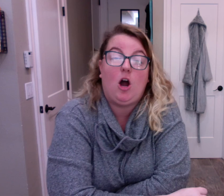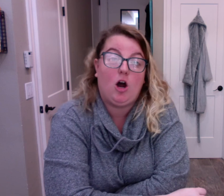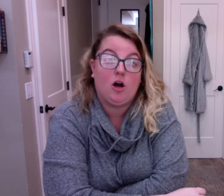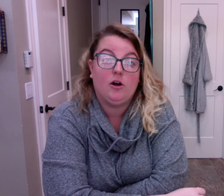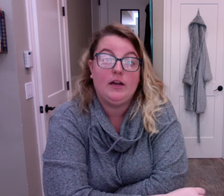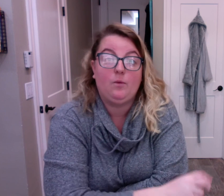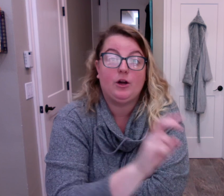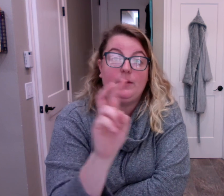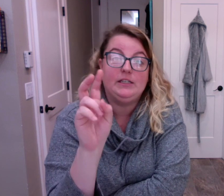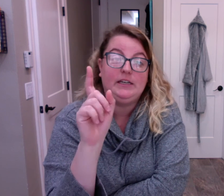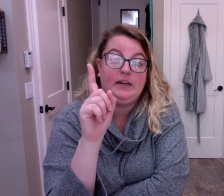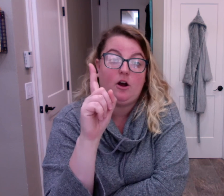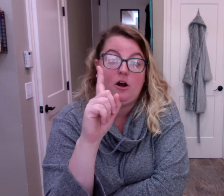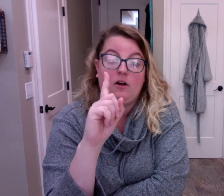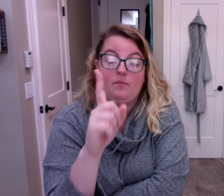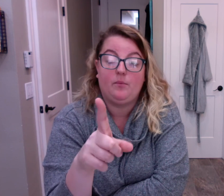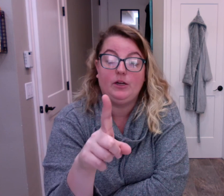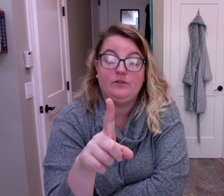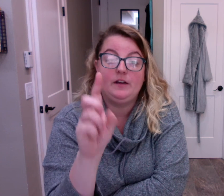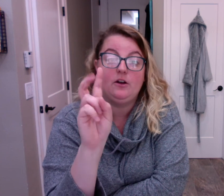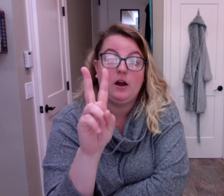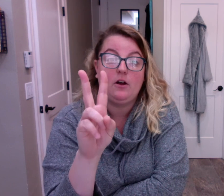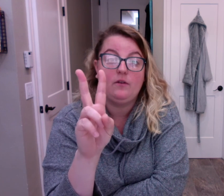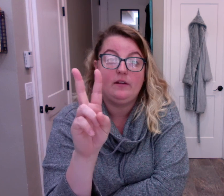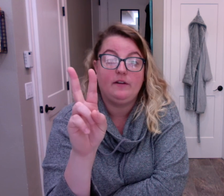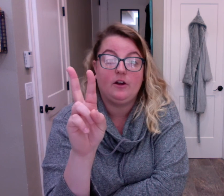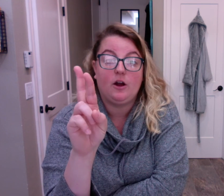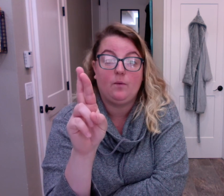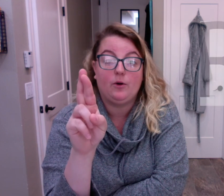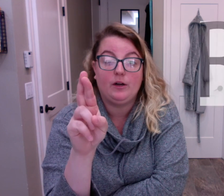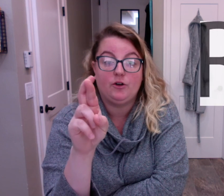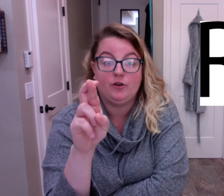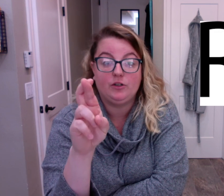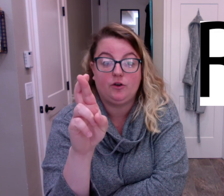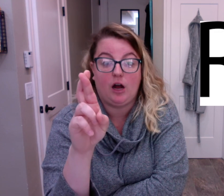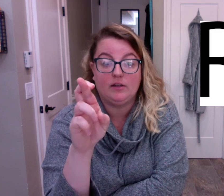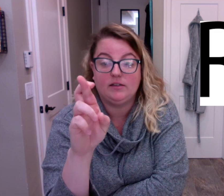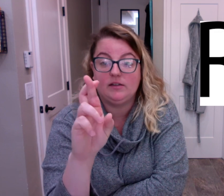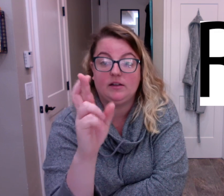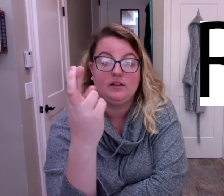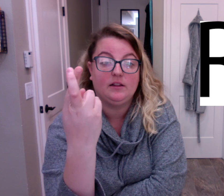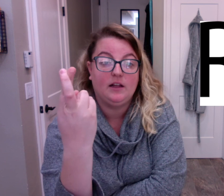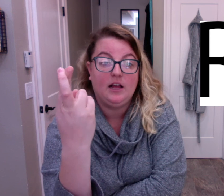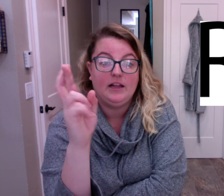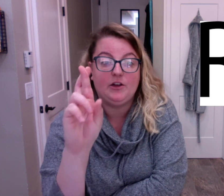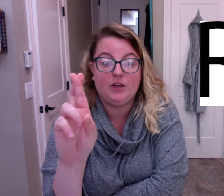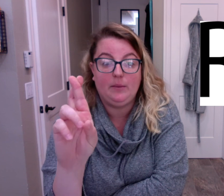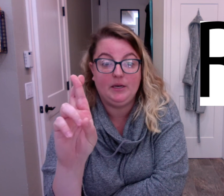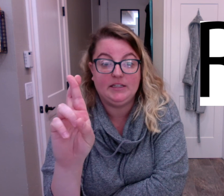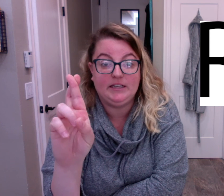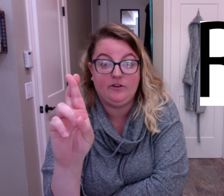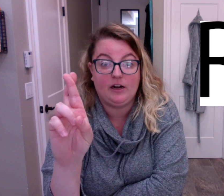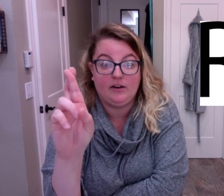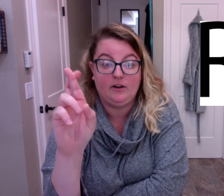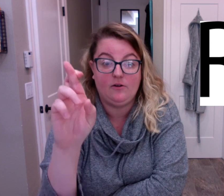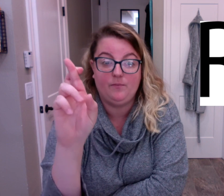R, we're going to need our pointer finger and our ring finger and we're going to crisscross like you're keeping a secret, you know.